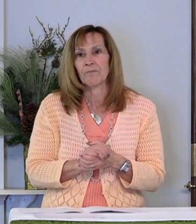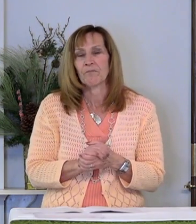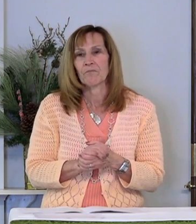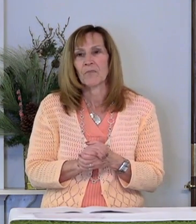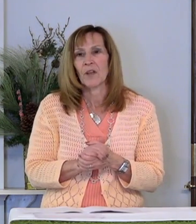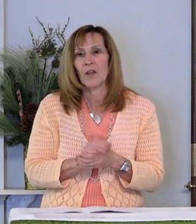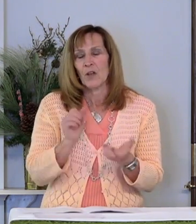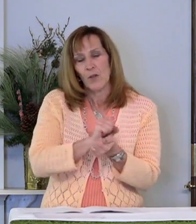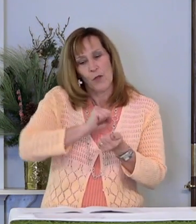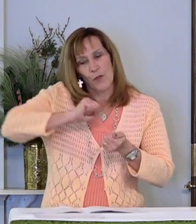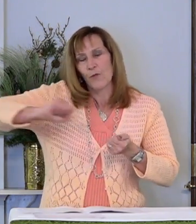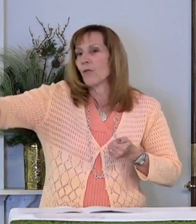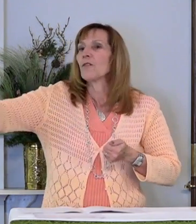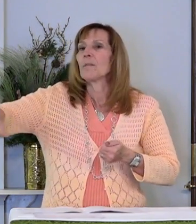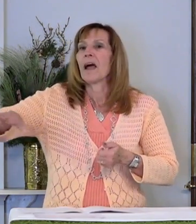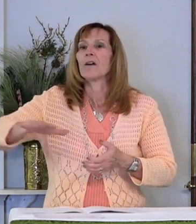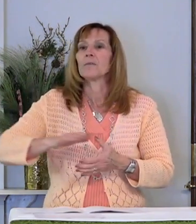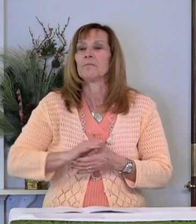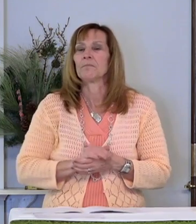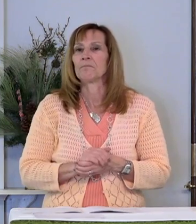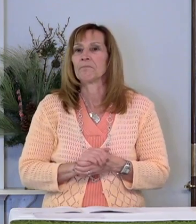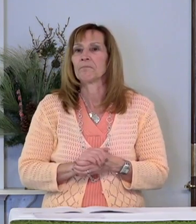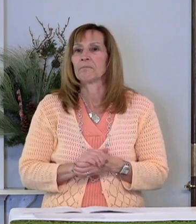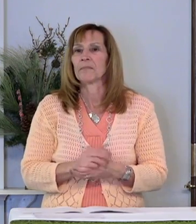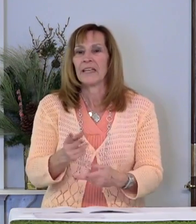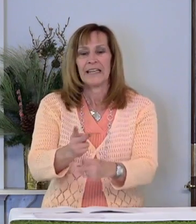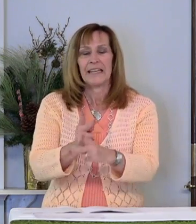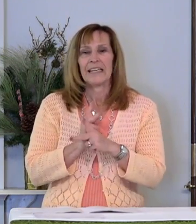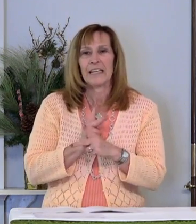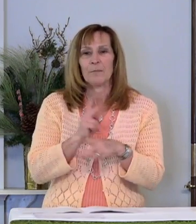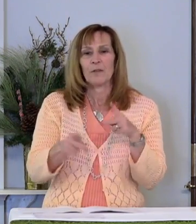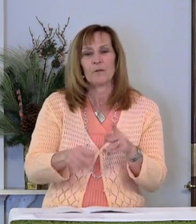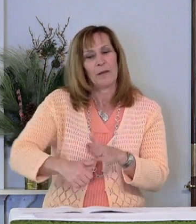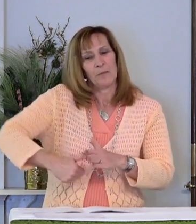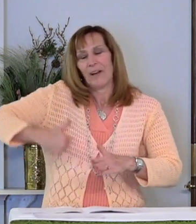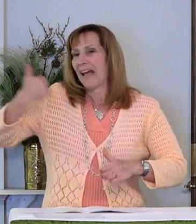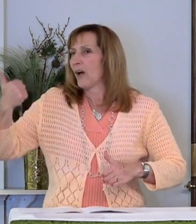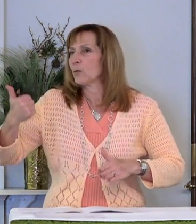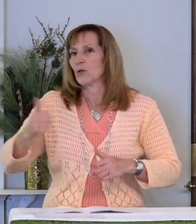Throw them out. Keep them out.